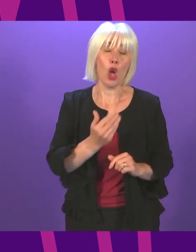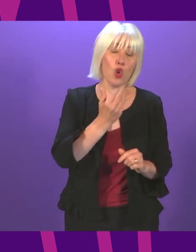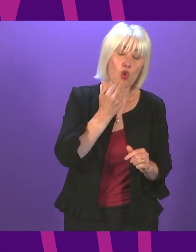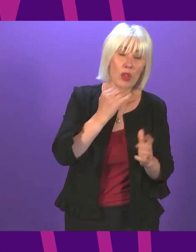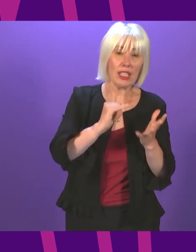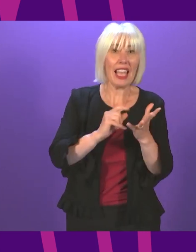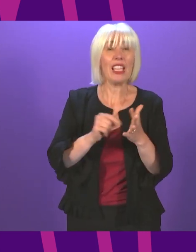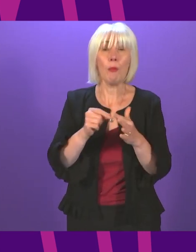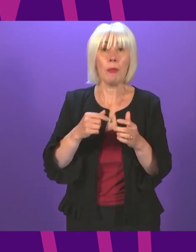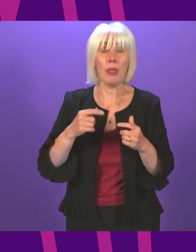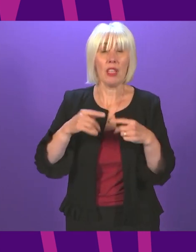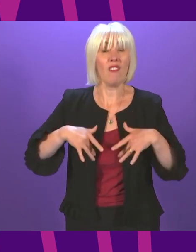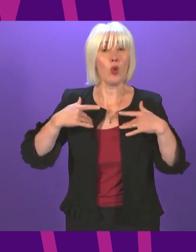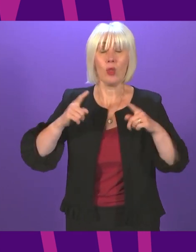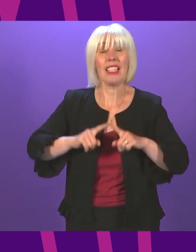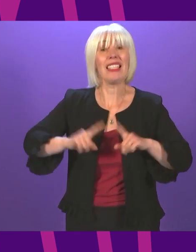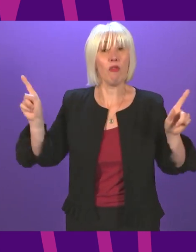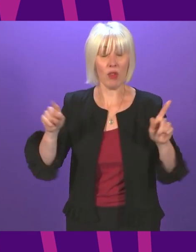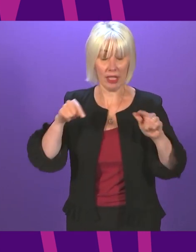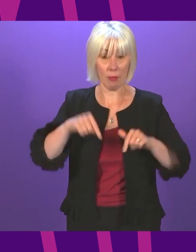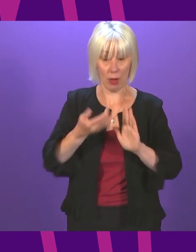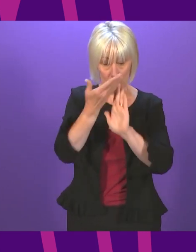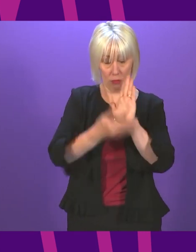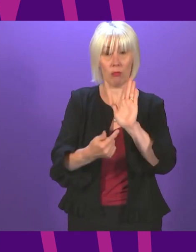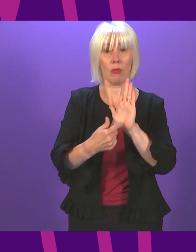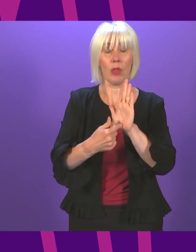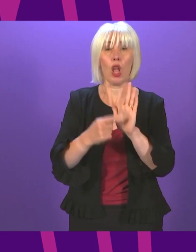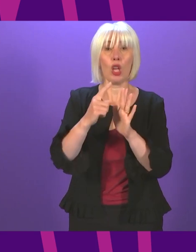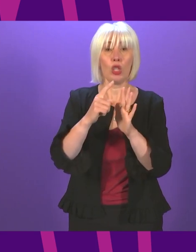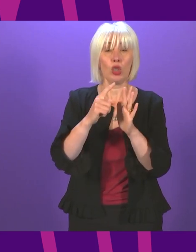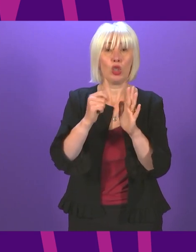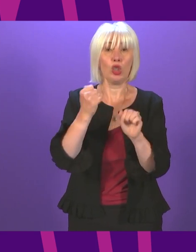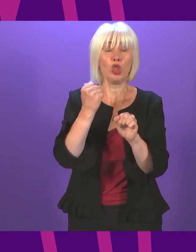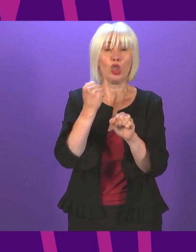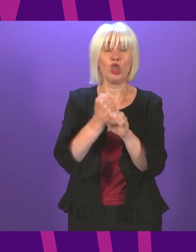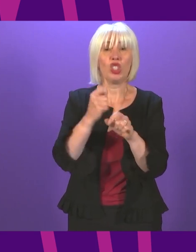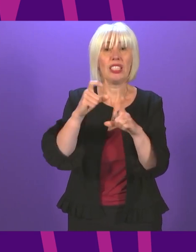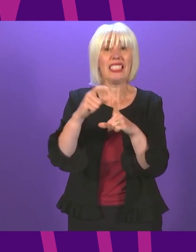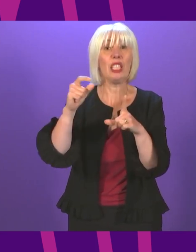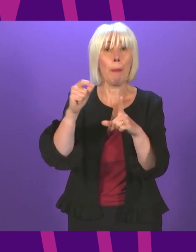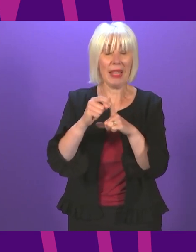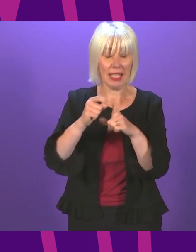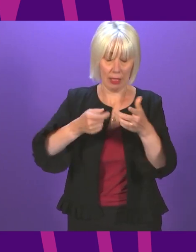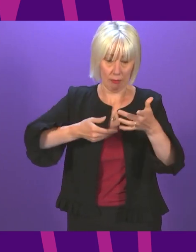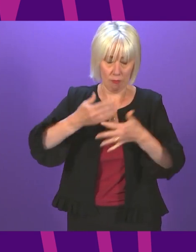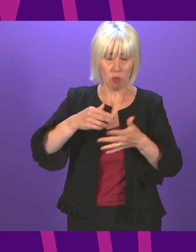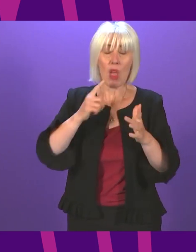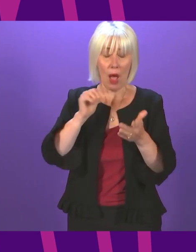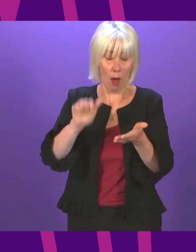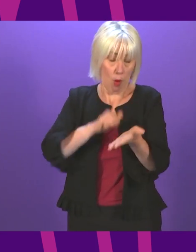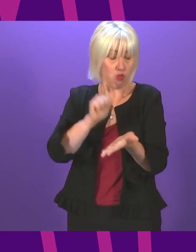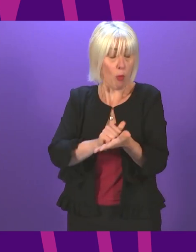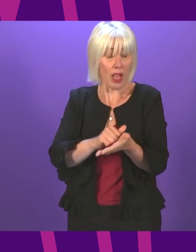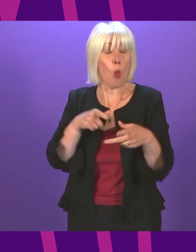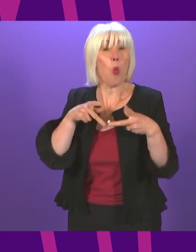difference of opinion which is set out openly in the agreement about the role of GDP as a metric in that. I believe it is an appropriate metric